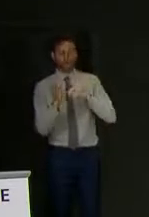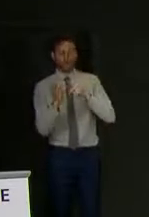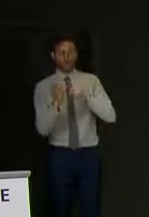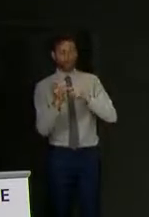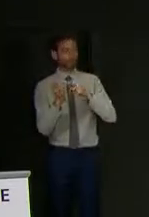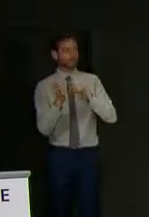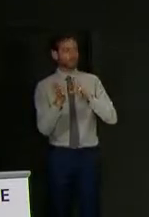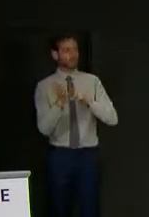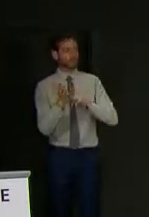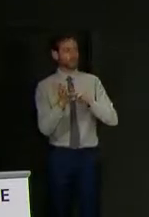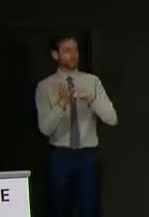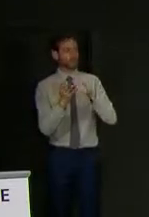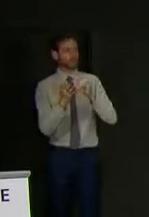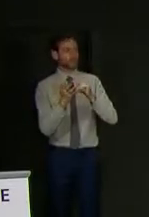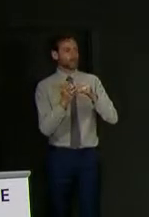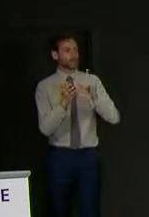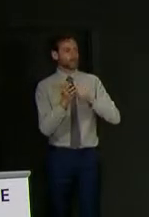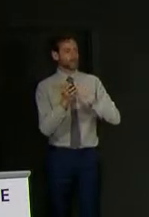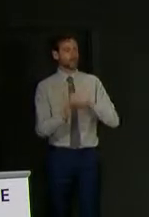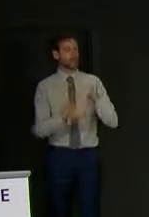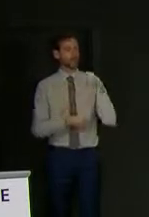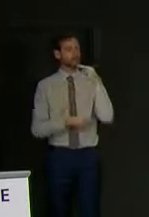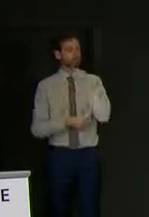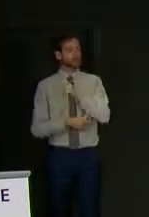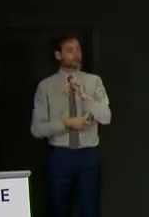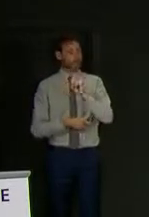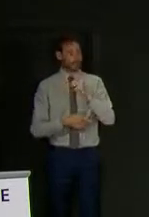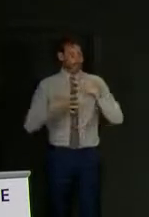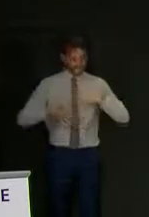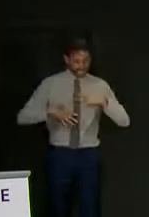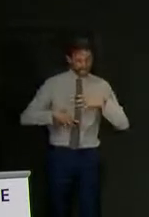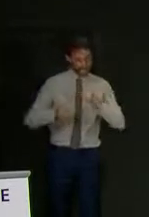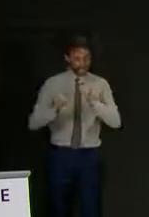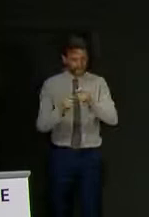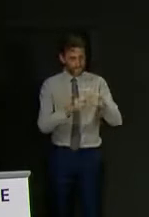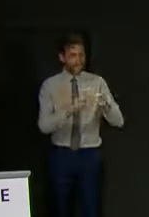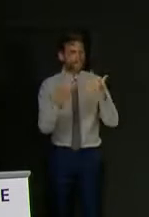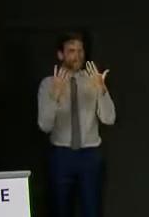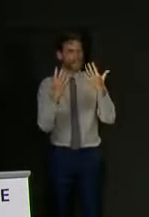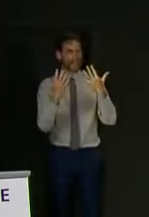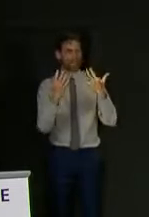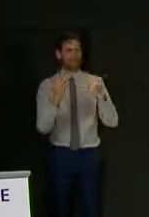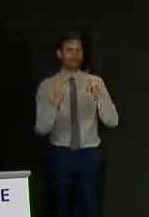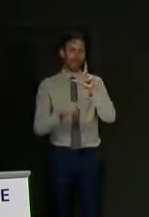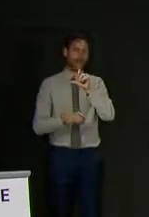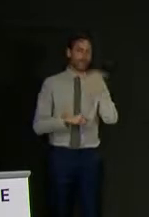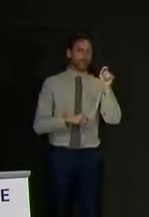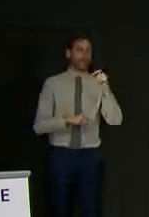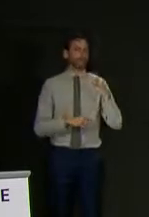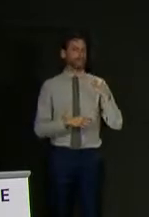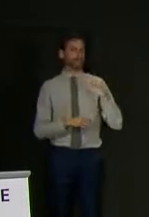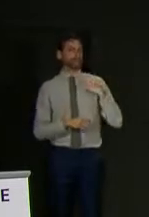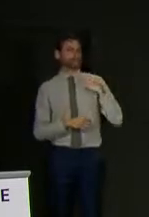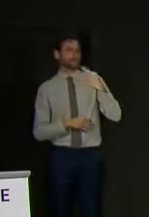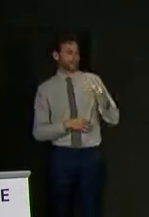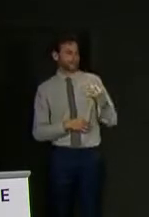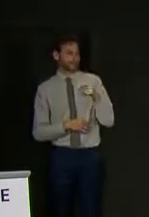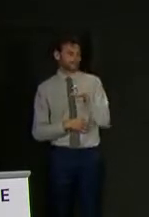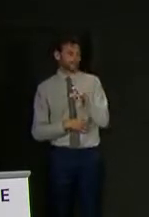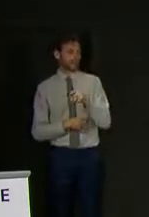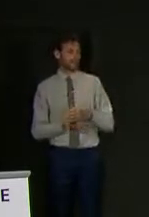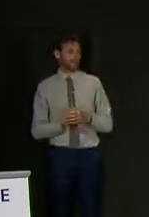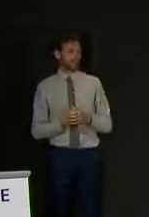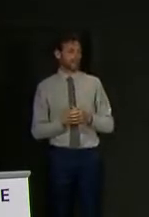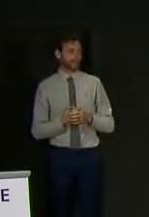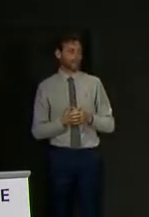who fitted up to 10 Nike delegates. She describes it as an up-close and personal process, measuring and so on, taking more